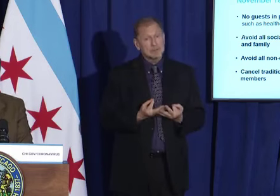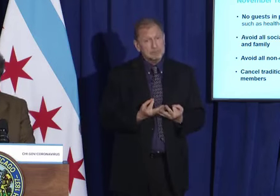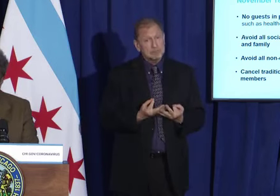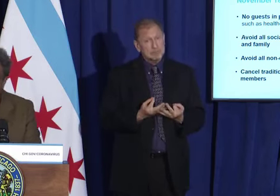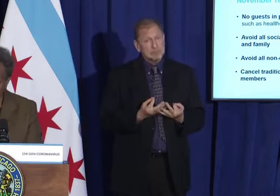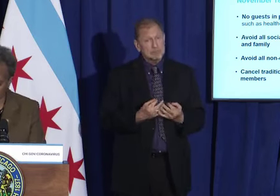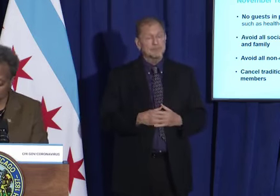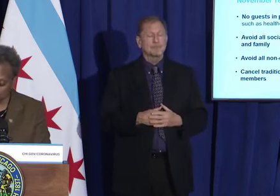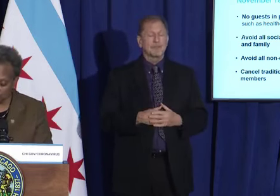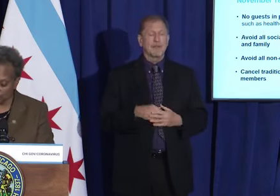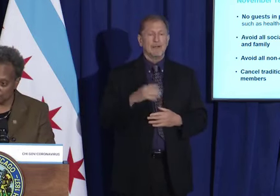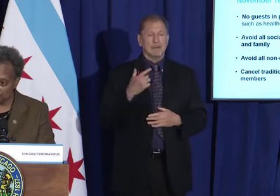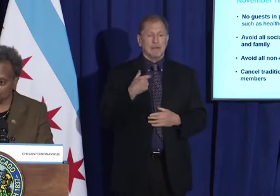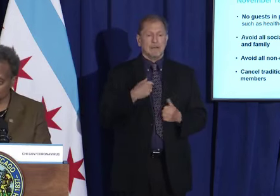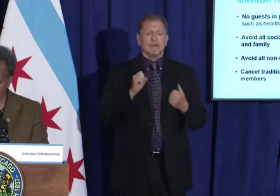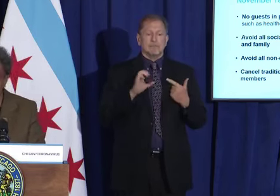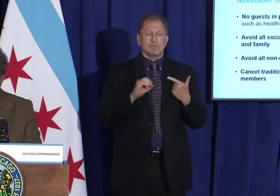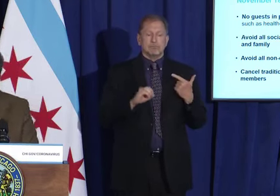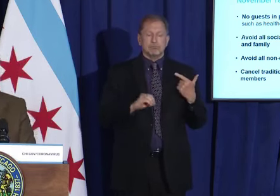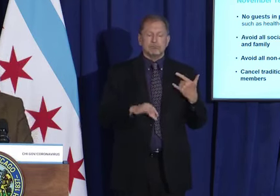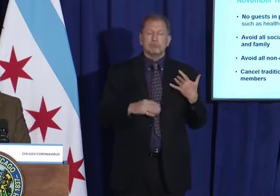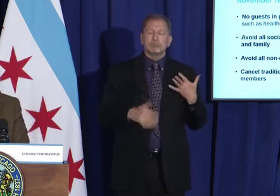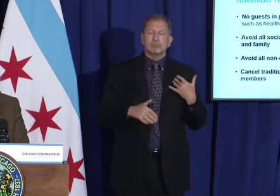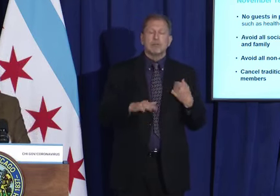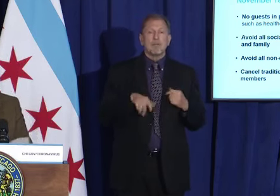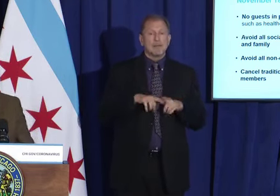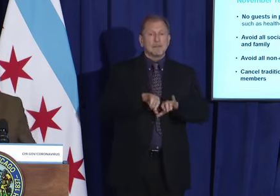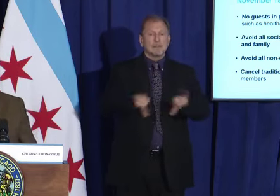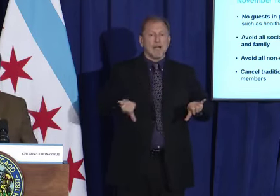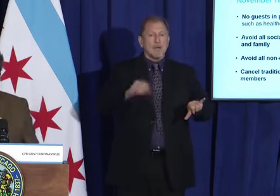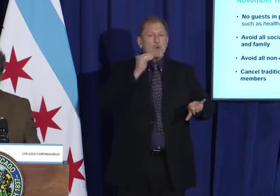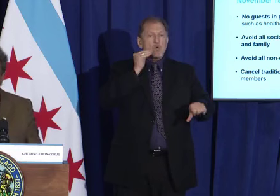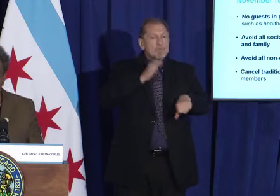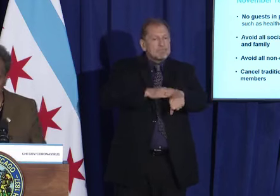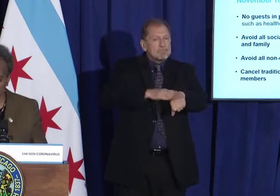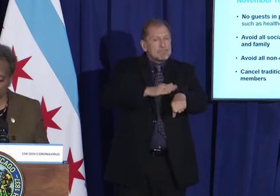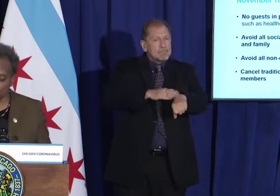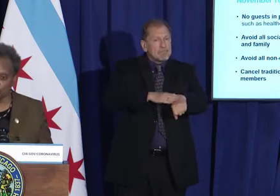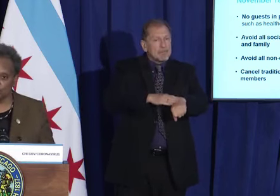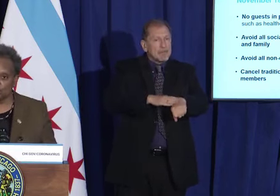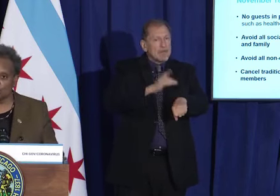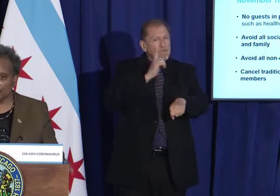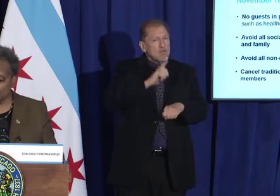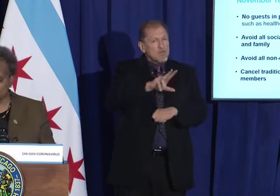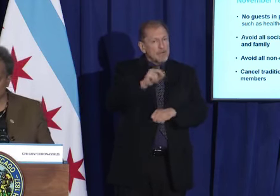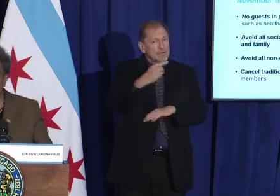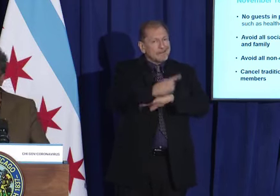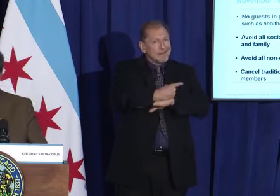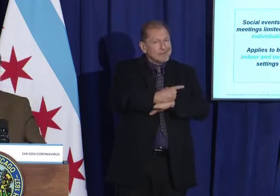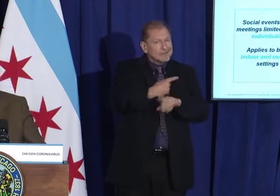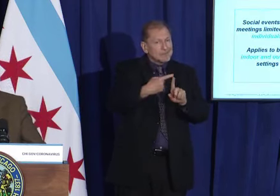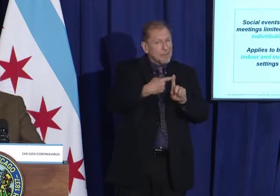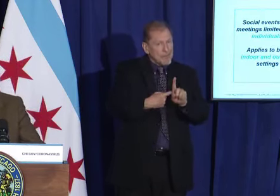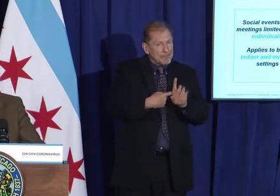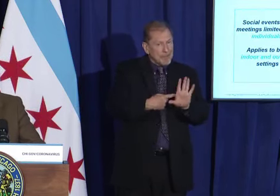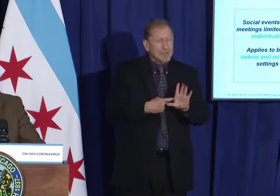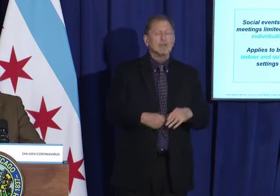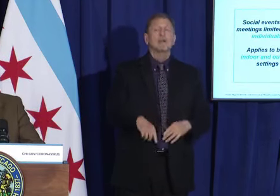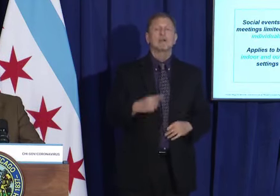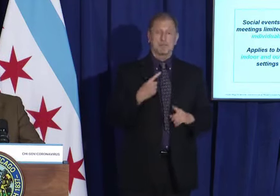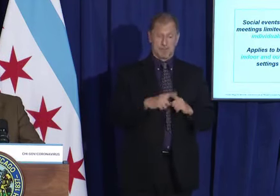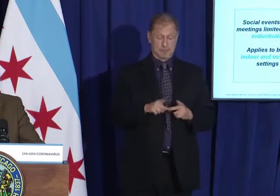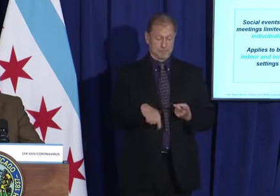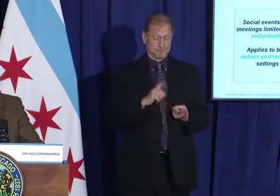to everything I just mentioned through the stay-at-home advisory, we're putting in place several new regulatory measures which